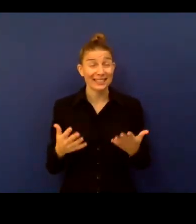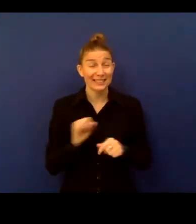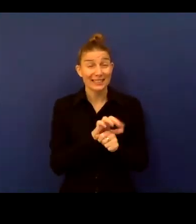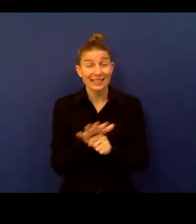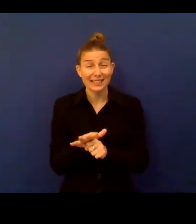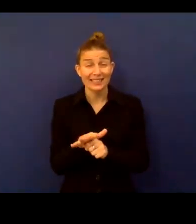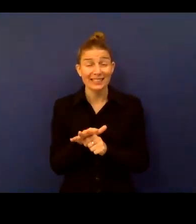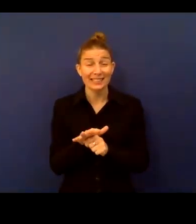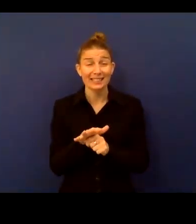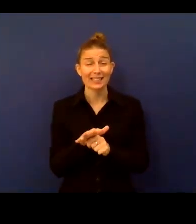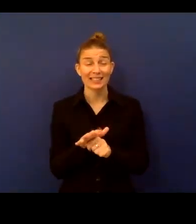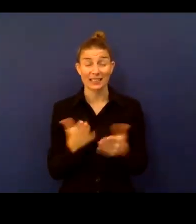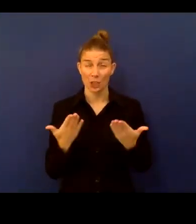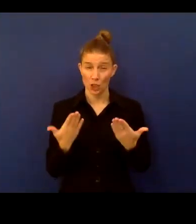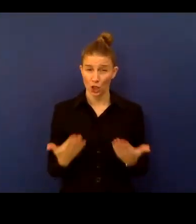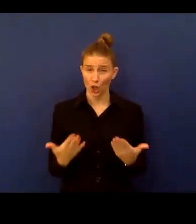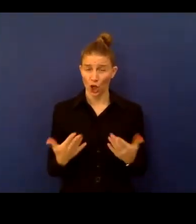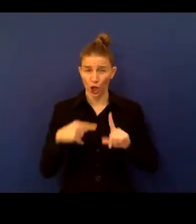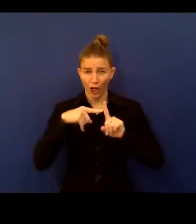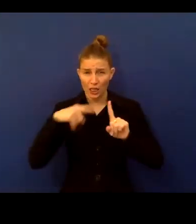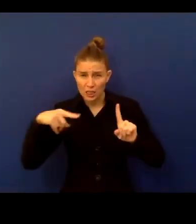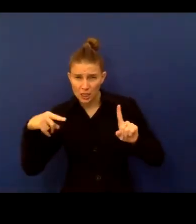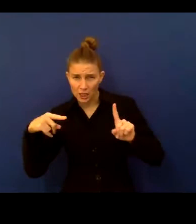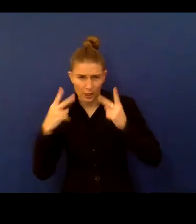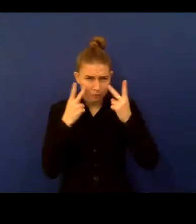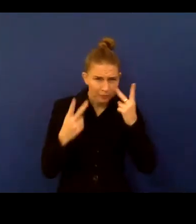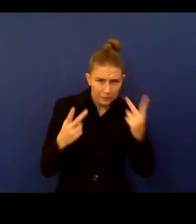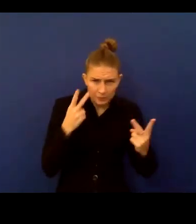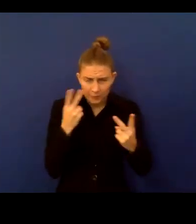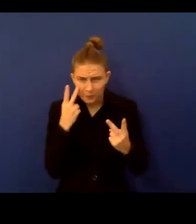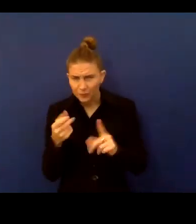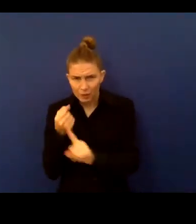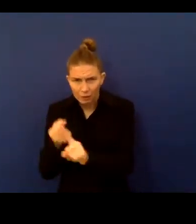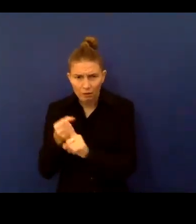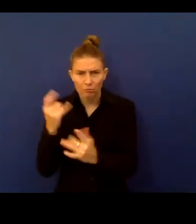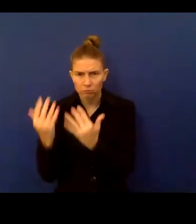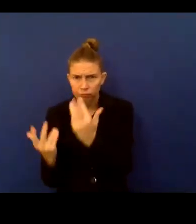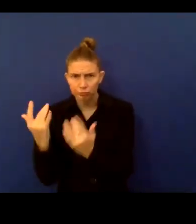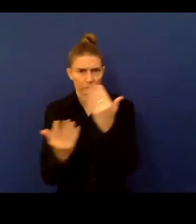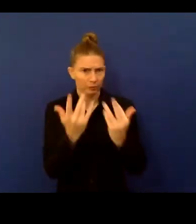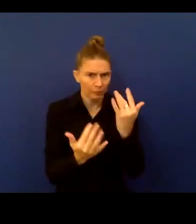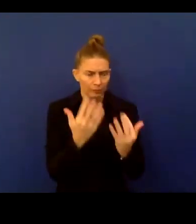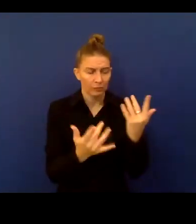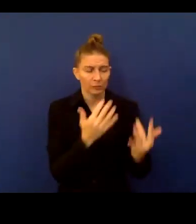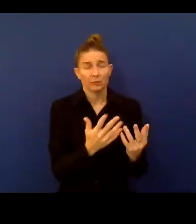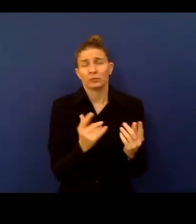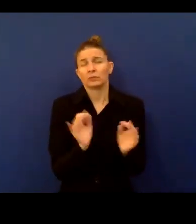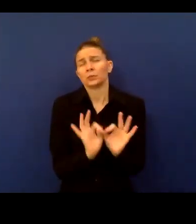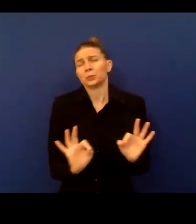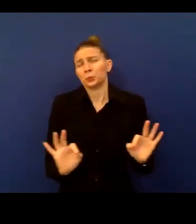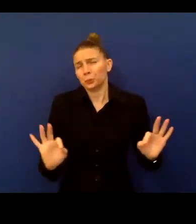on how people are actually doing is crucial. And I would like to add that